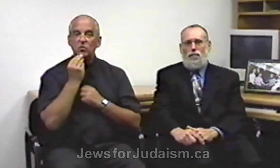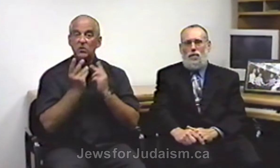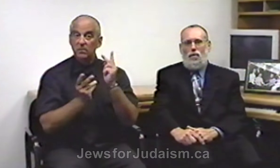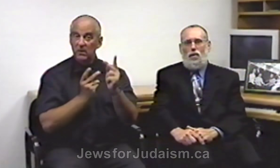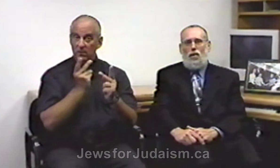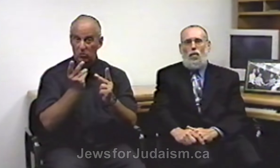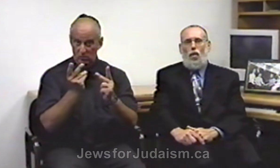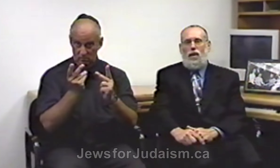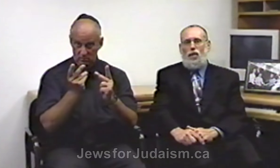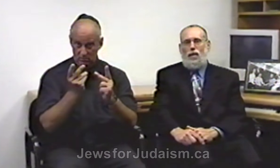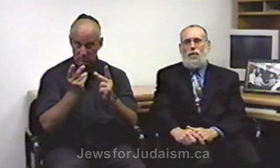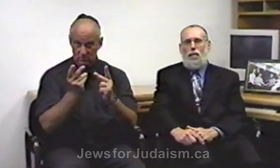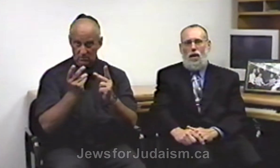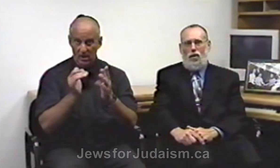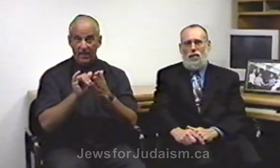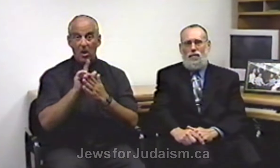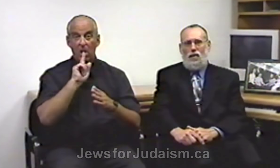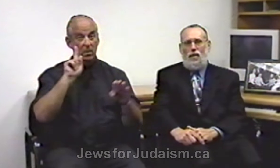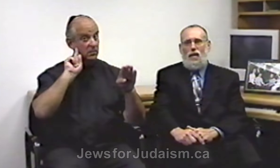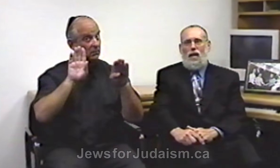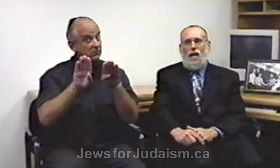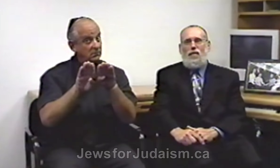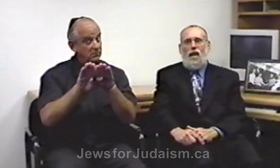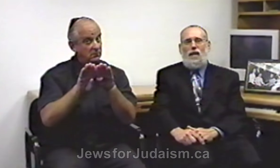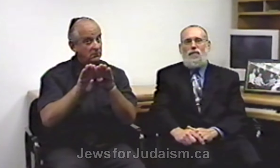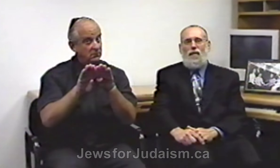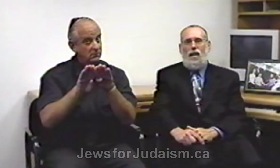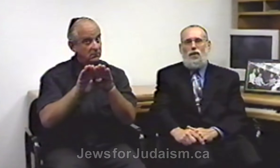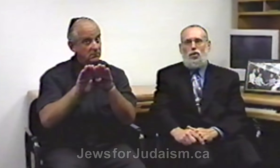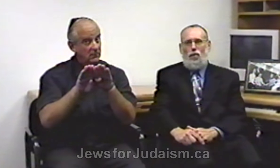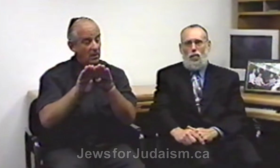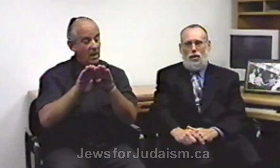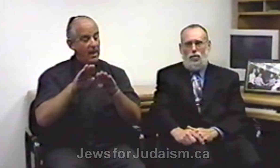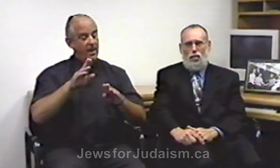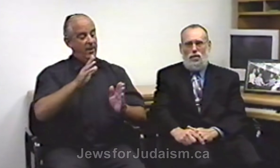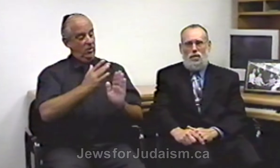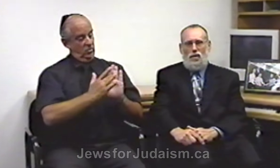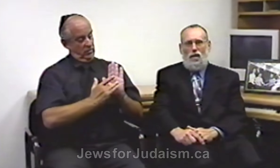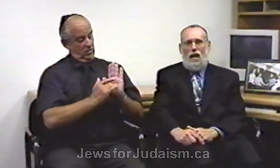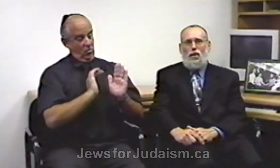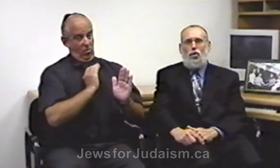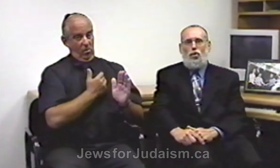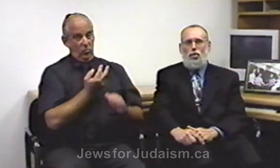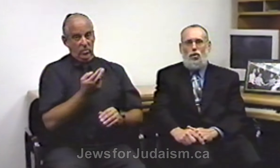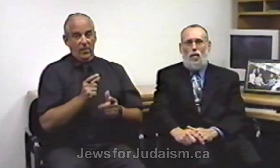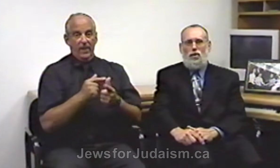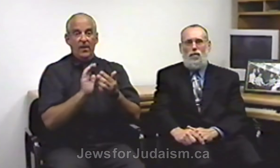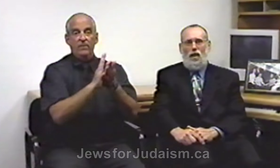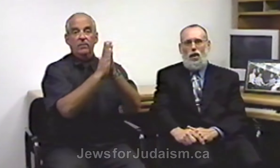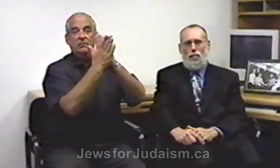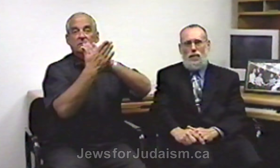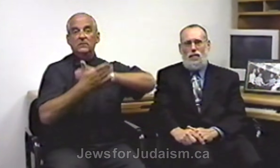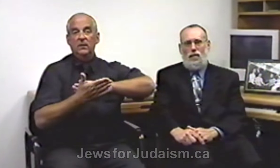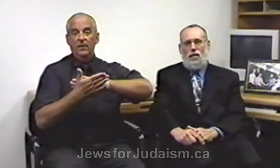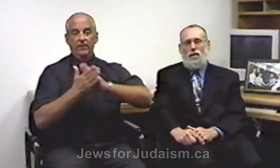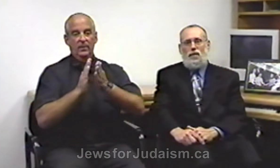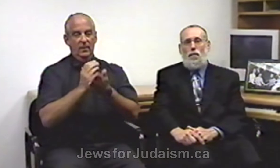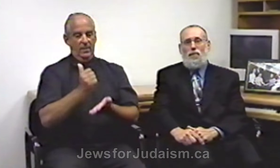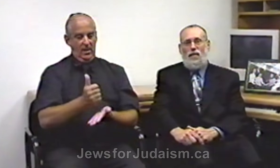who are hearing impaired have taken advantage of our resources and turned to us for help some of